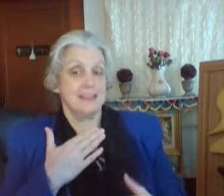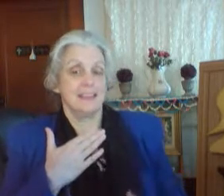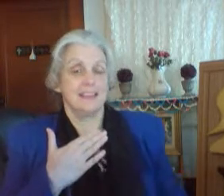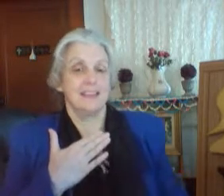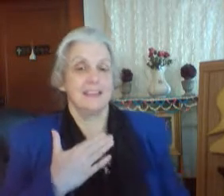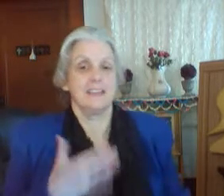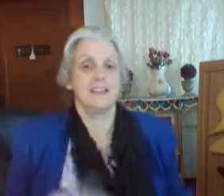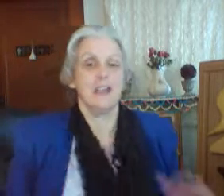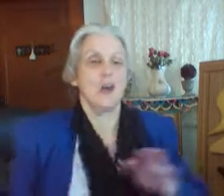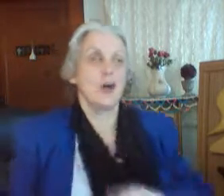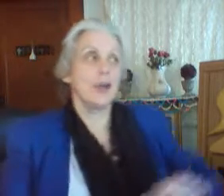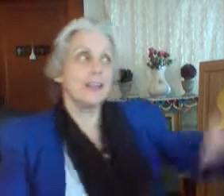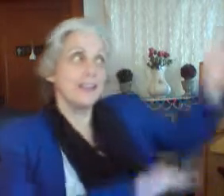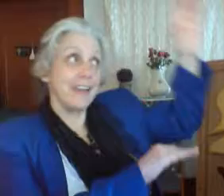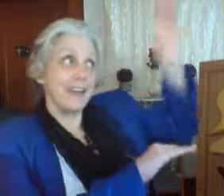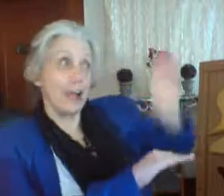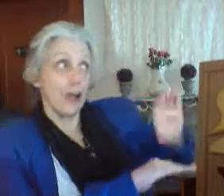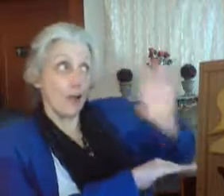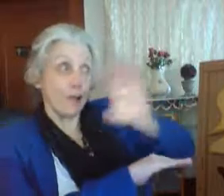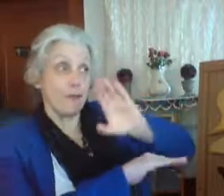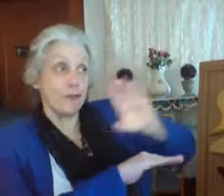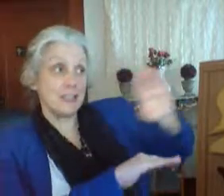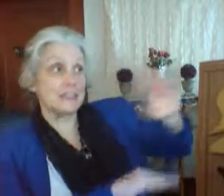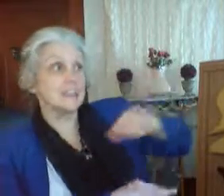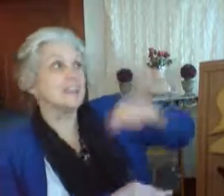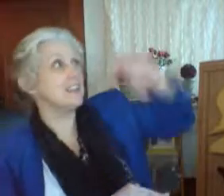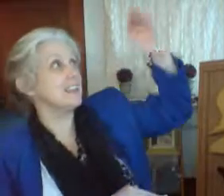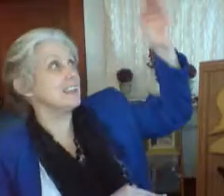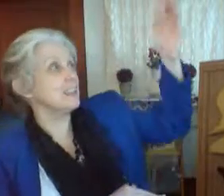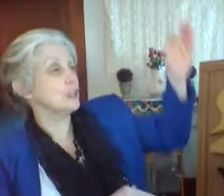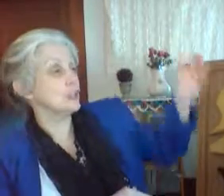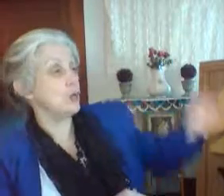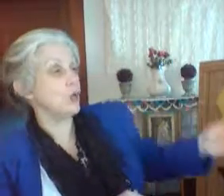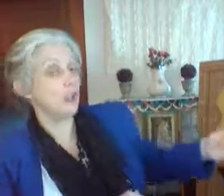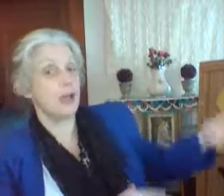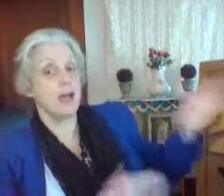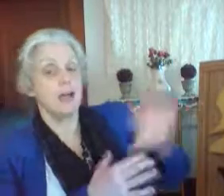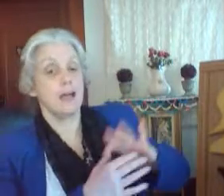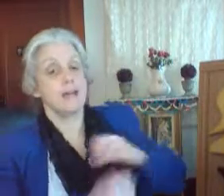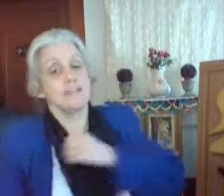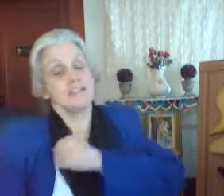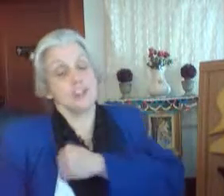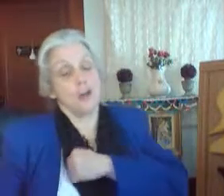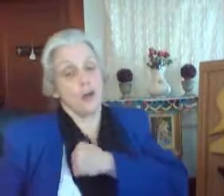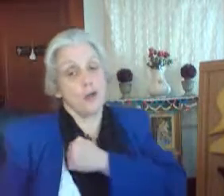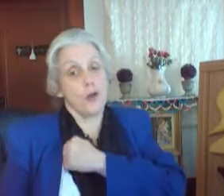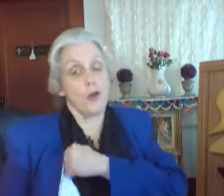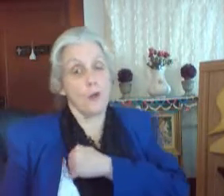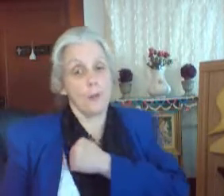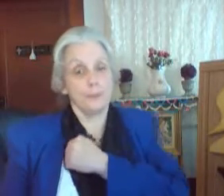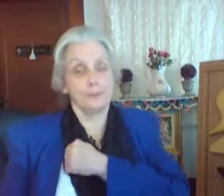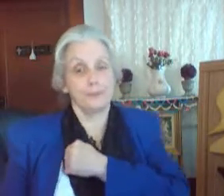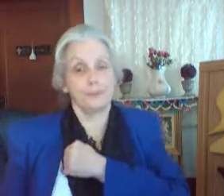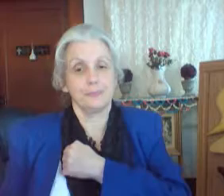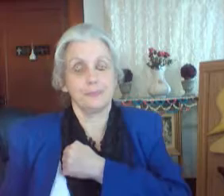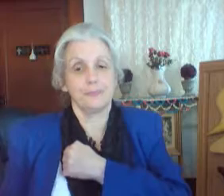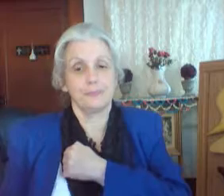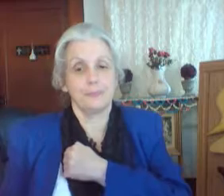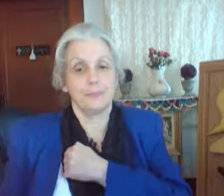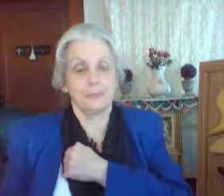On Calvary's heap of sorrow, where